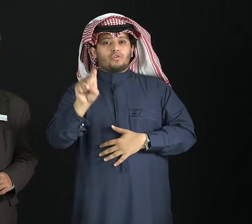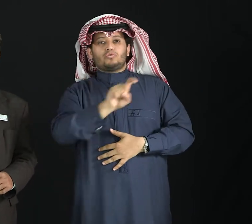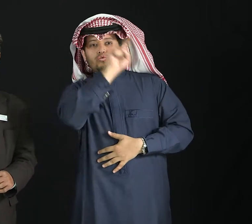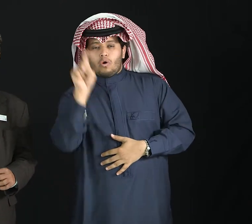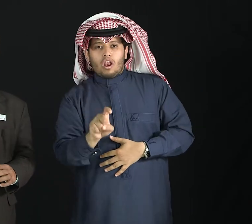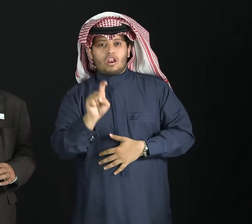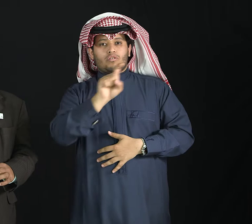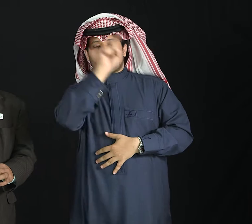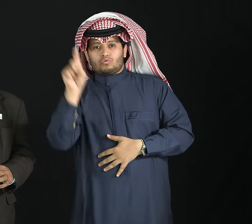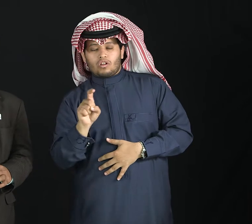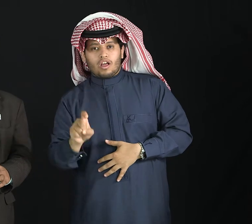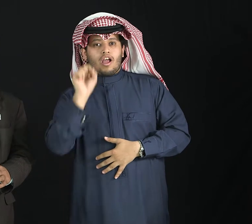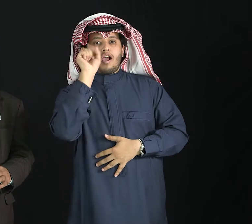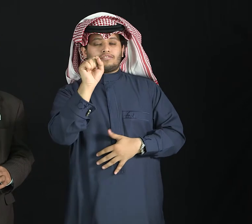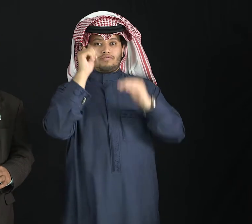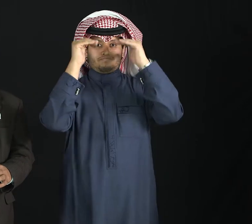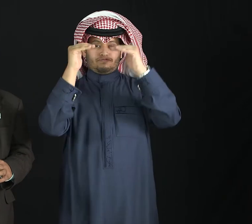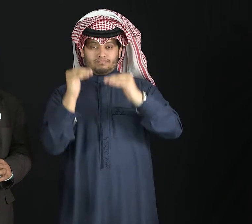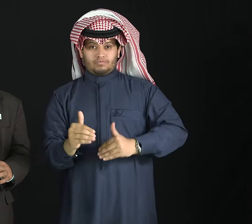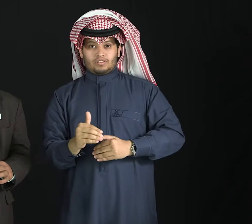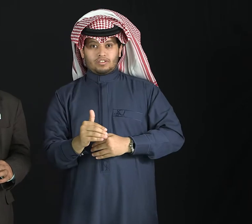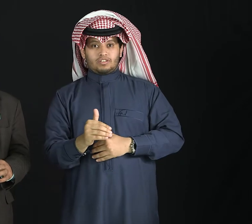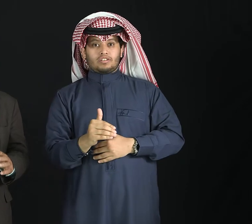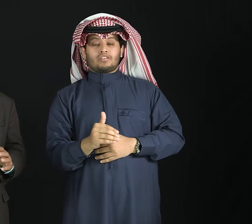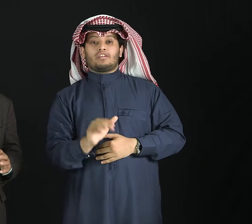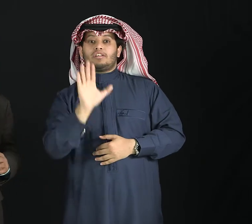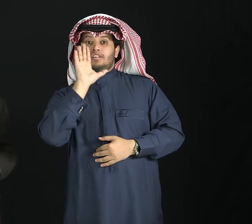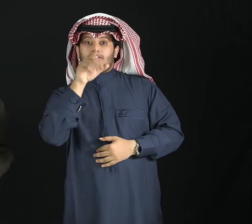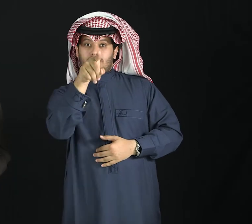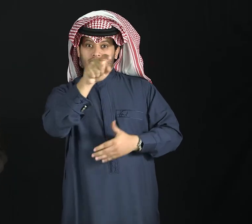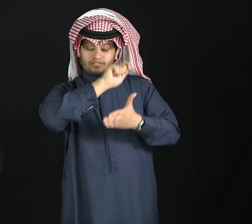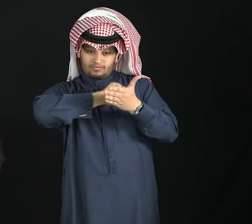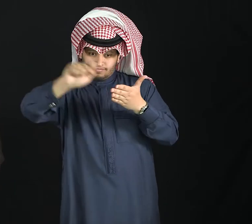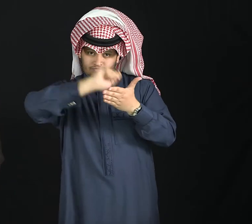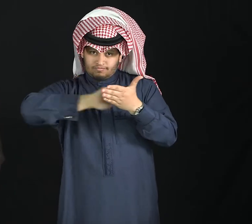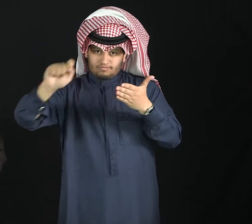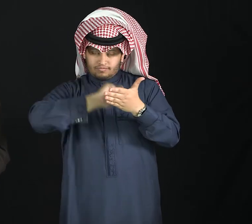like multiple choices and true and false.